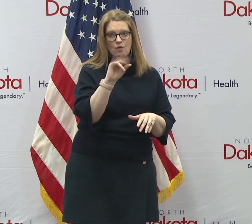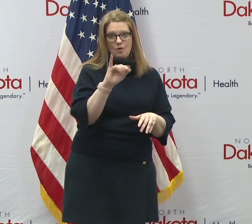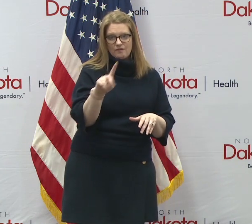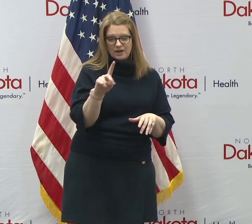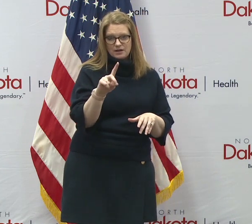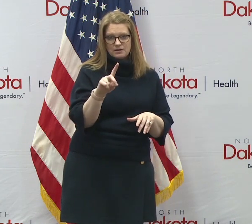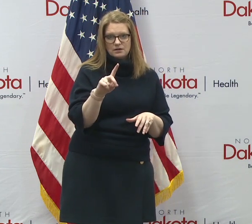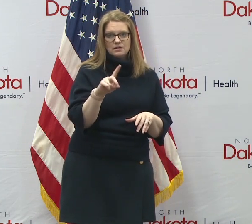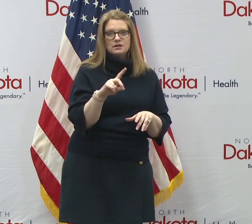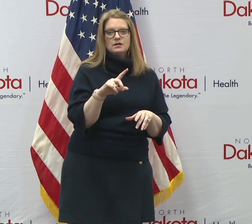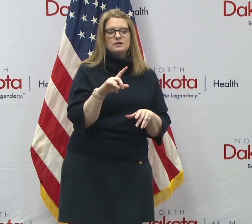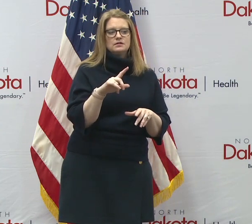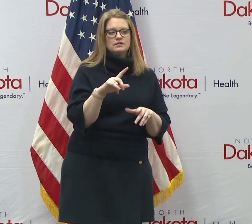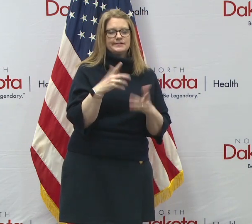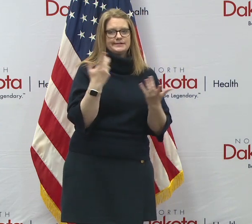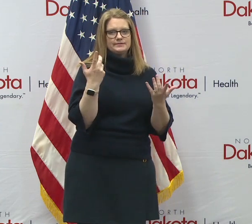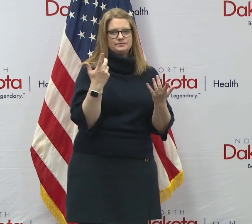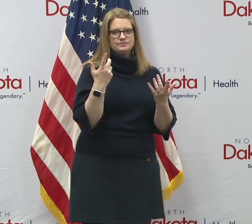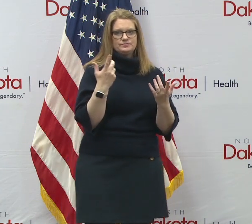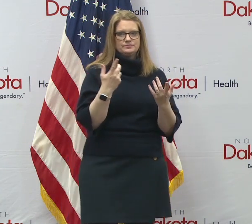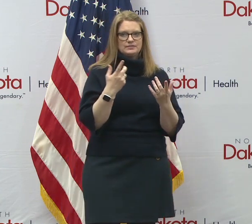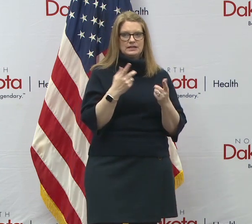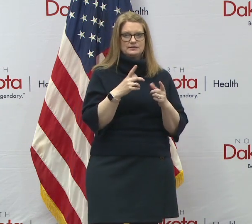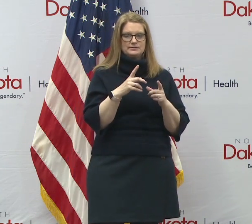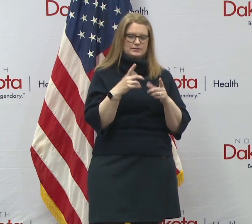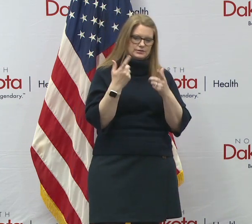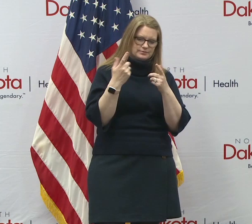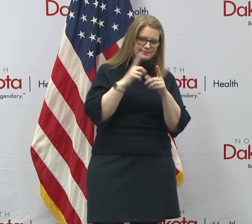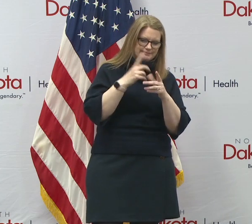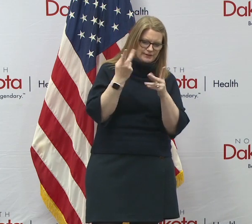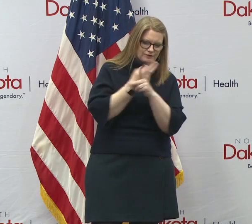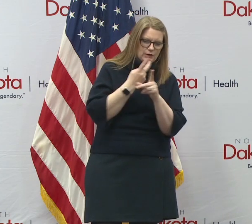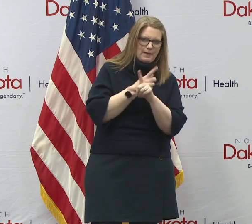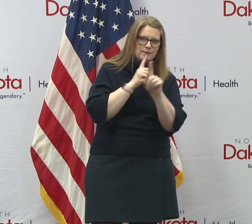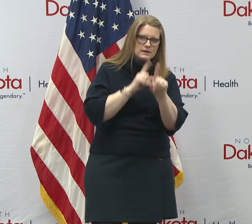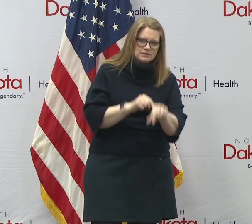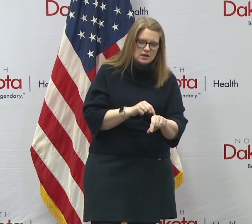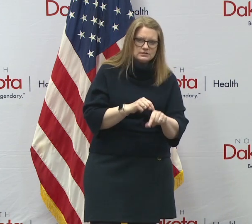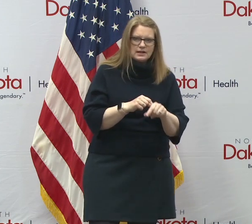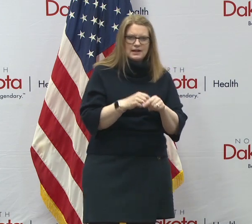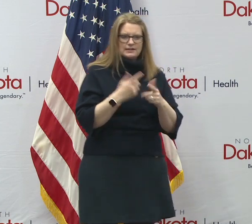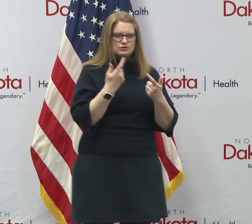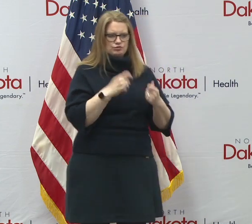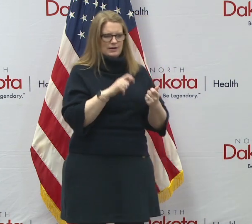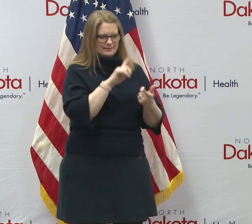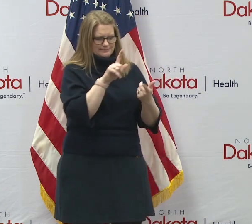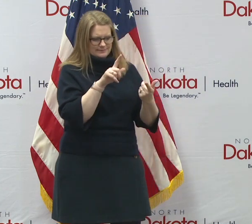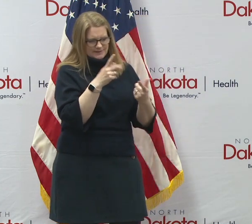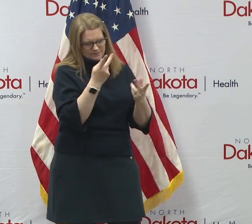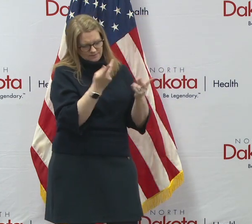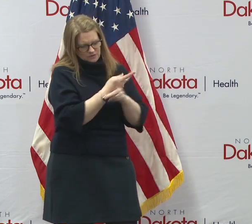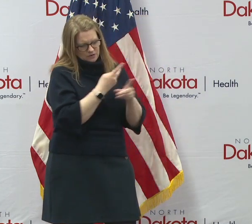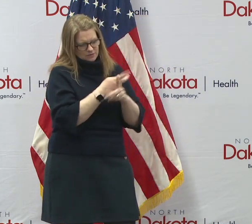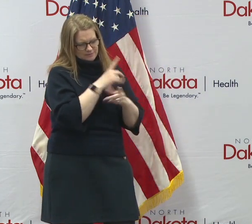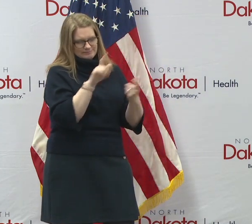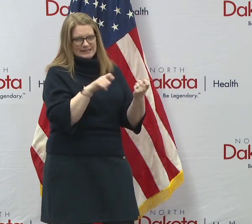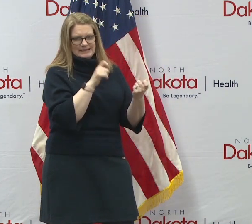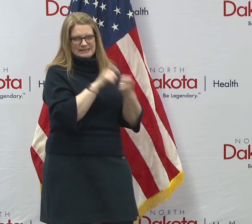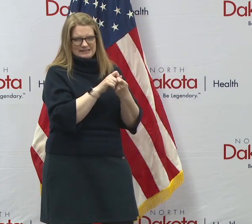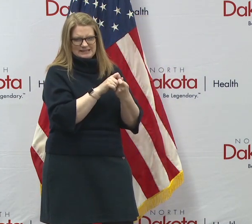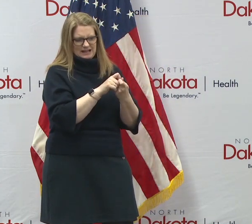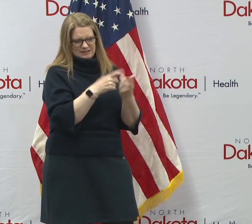we are resulting those as well and trying to understand what exactly is happening for these fatalities